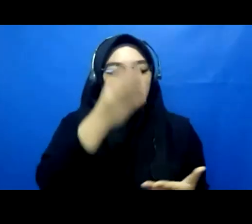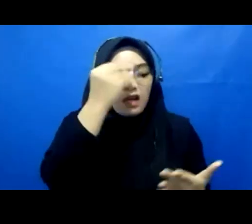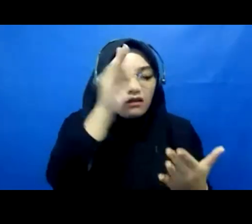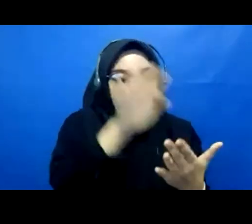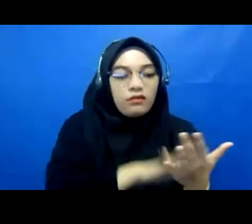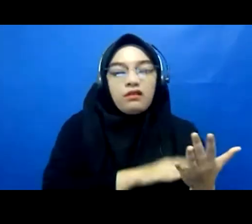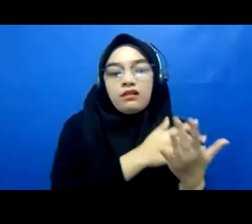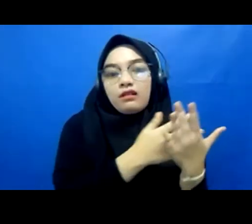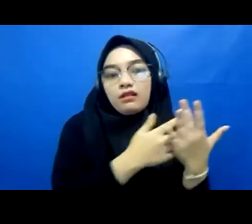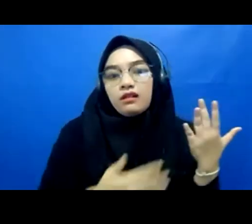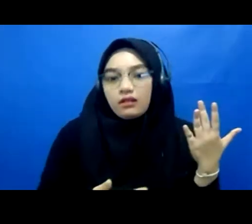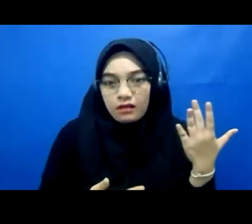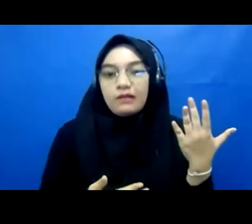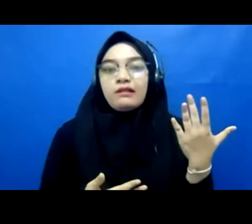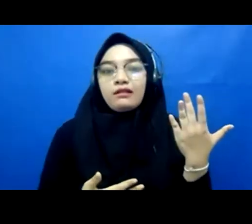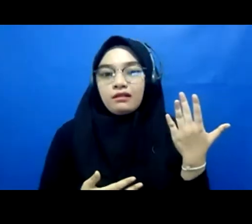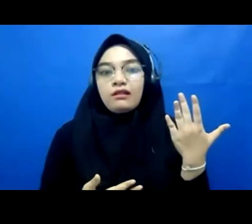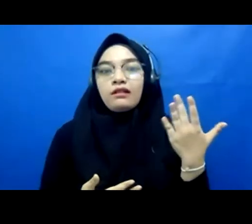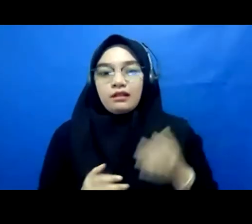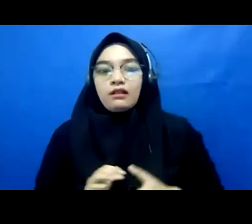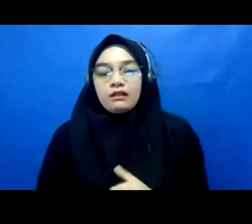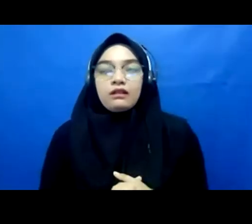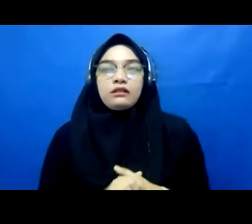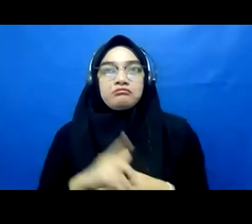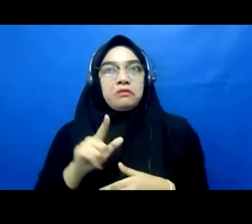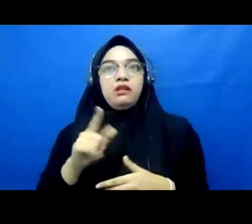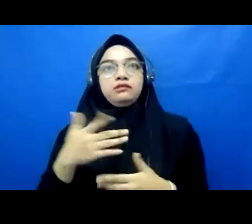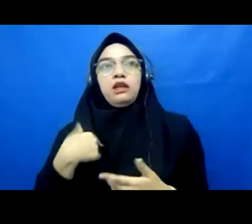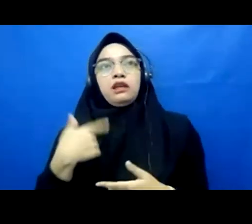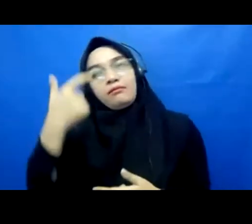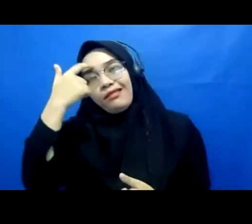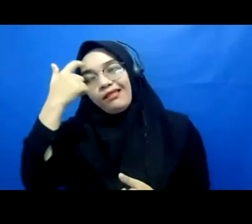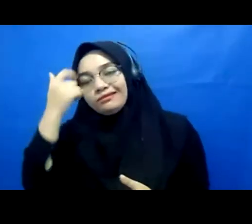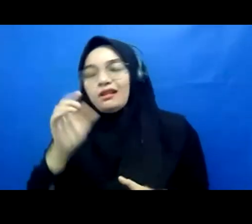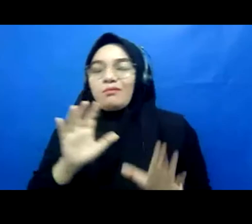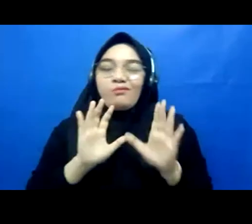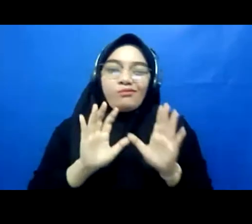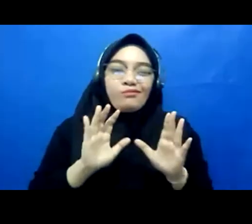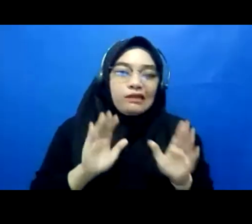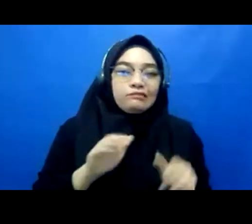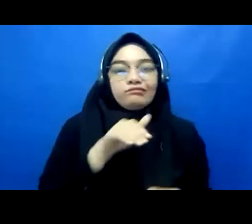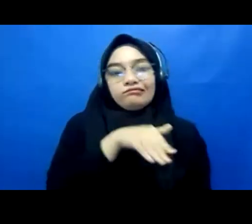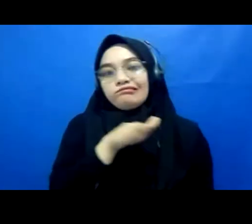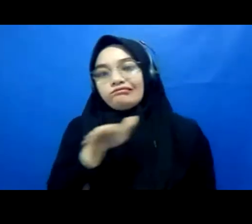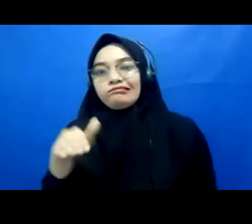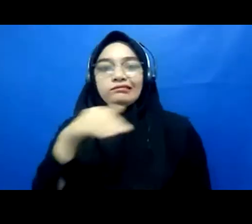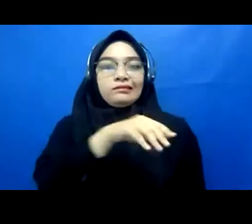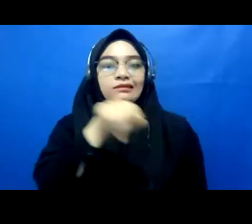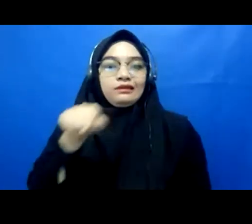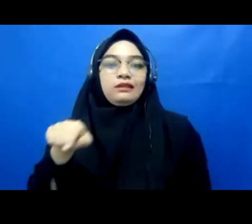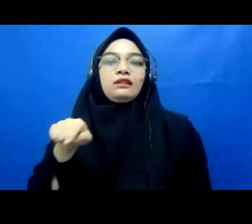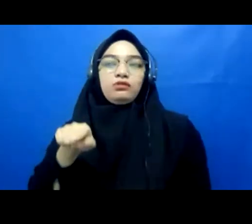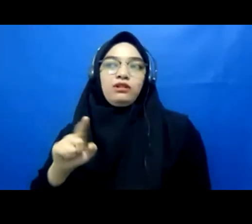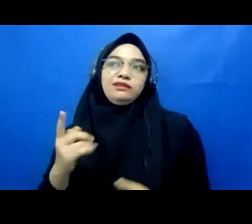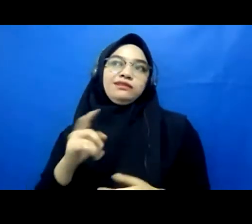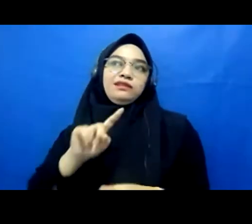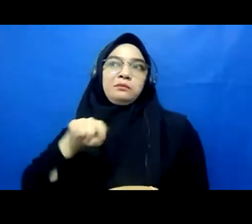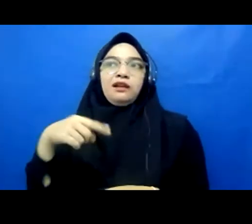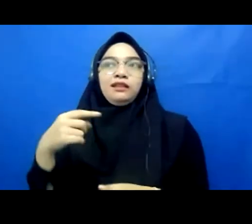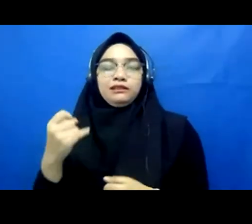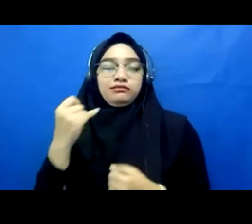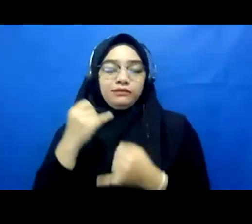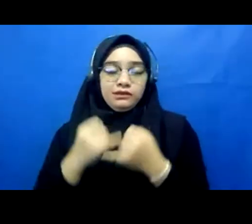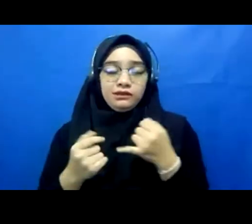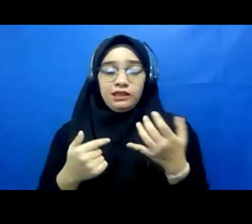store then after that i got the scampo government approval this is the intellectual property after scaling them step two